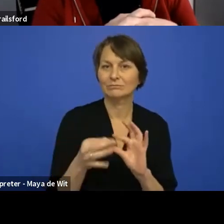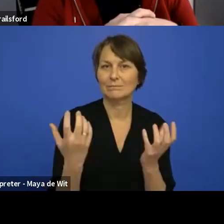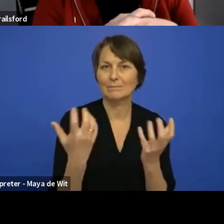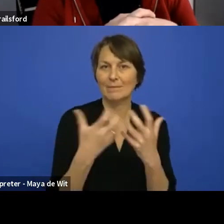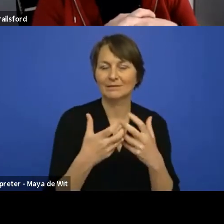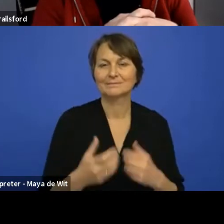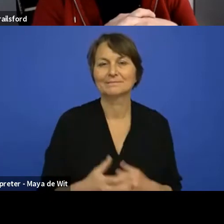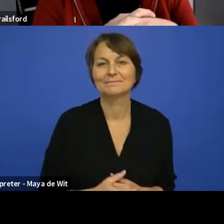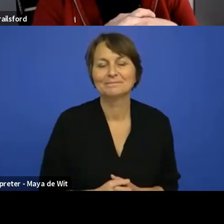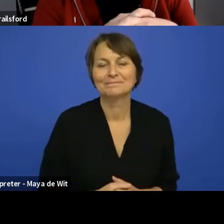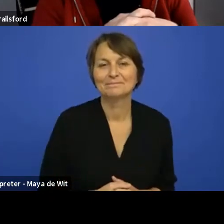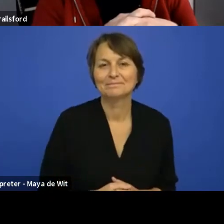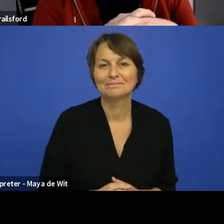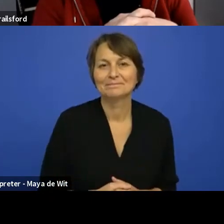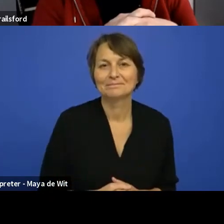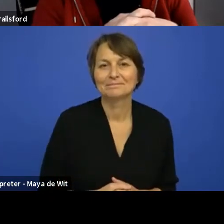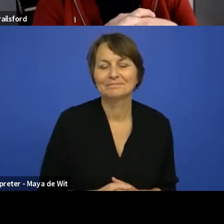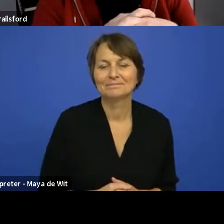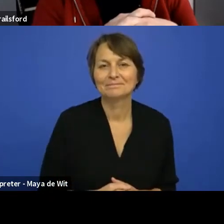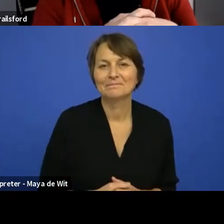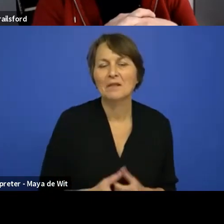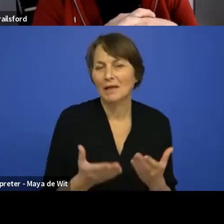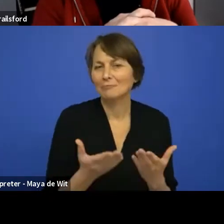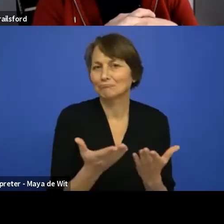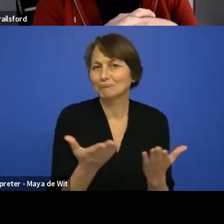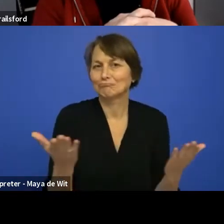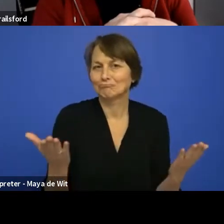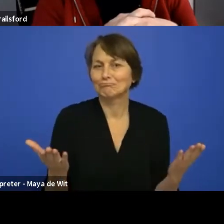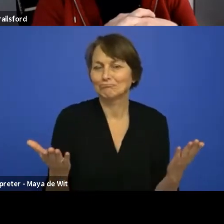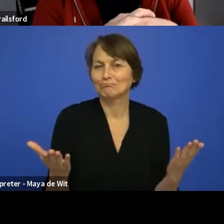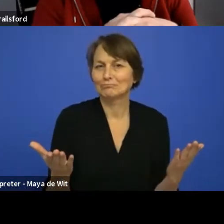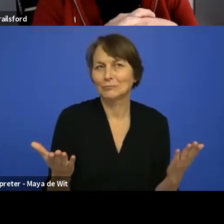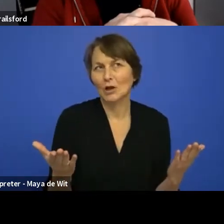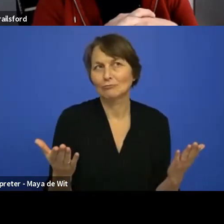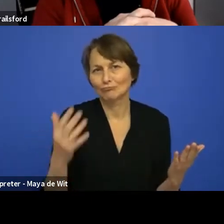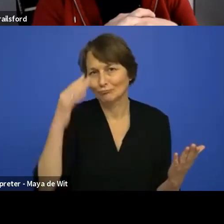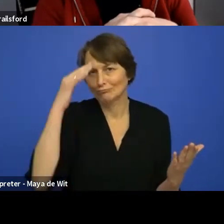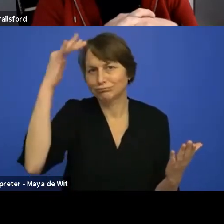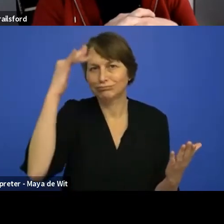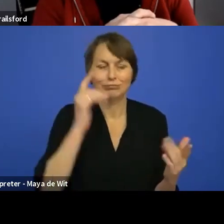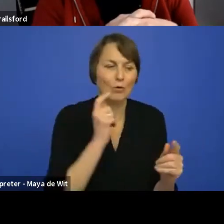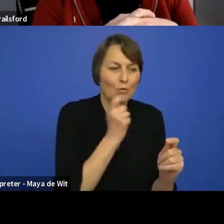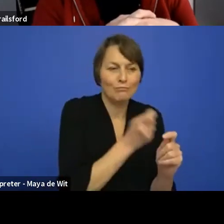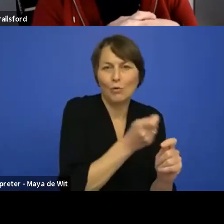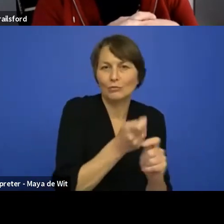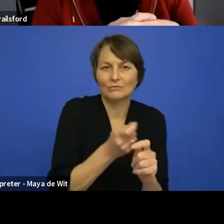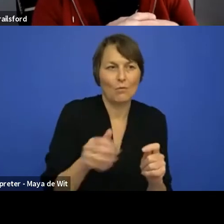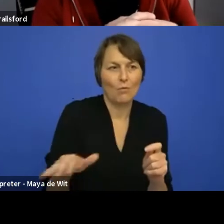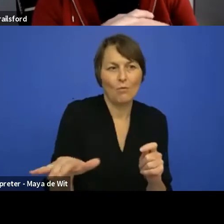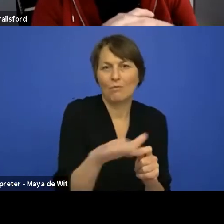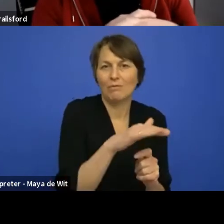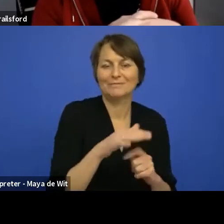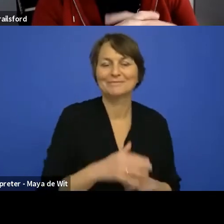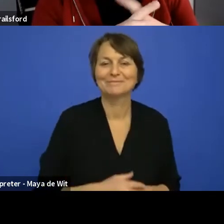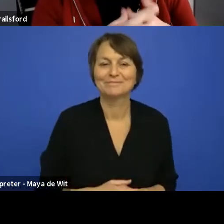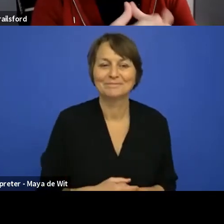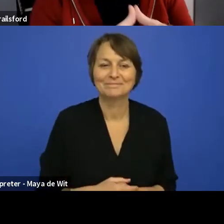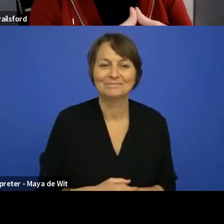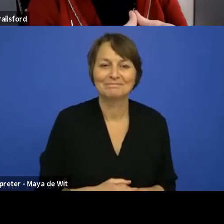And that general approach, we're trying to apply on all components. Cool. Cool. think a very relevant